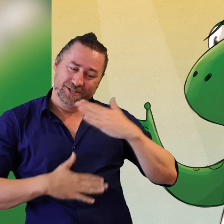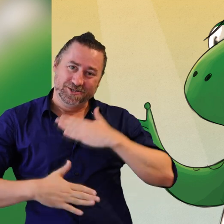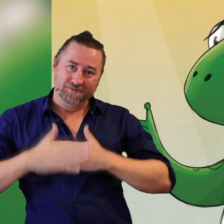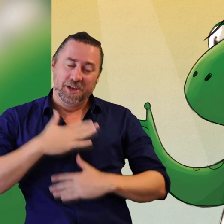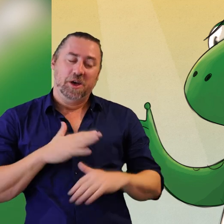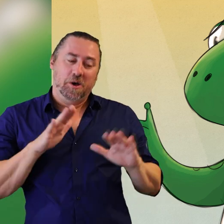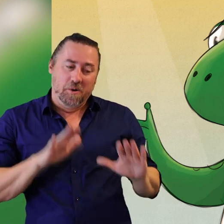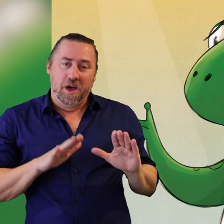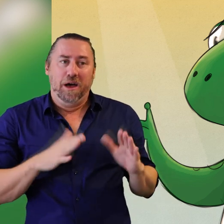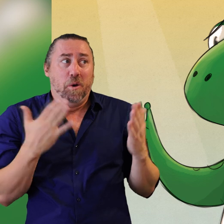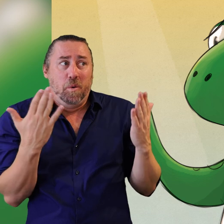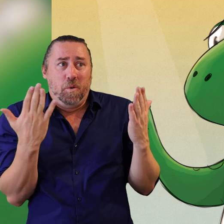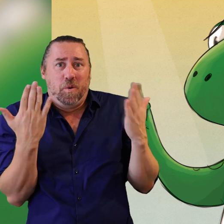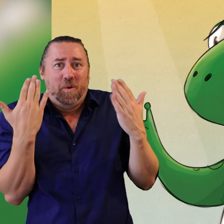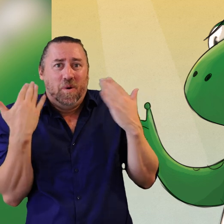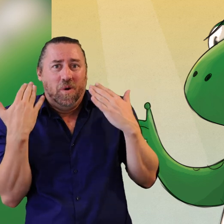patient and wait till it gets cooler.